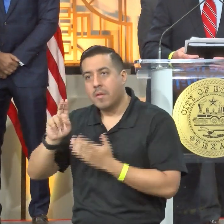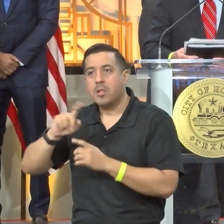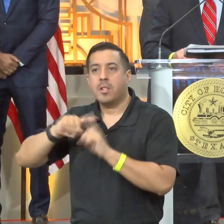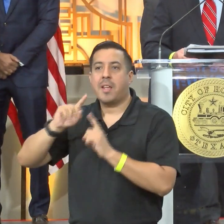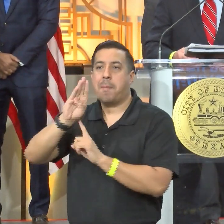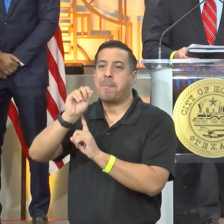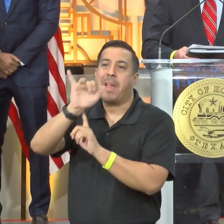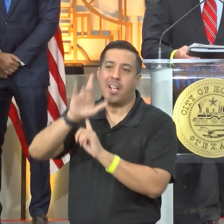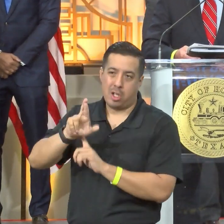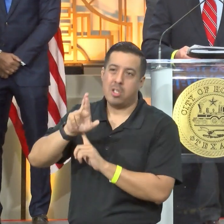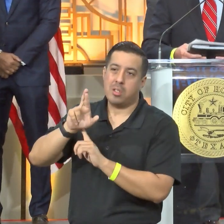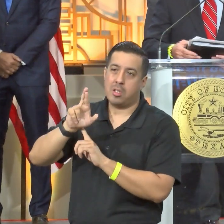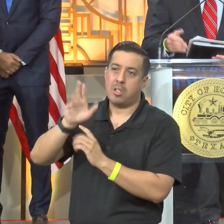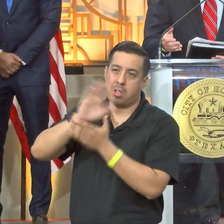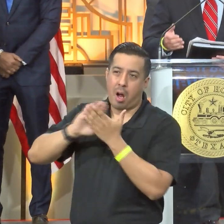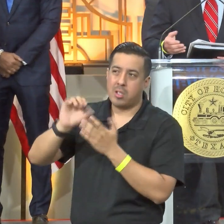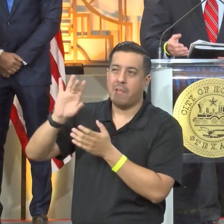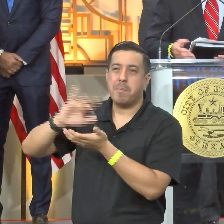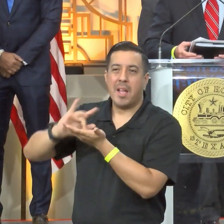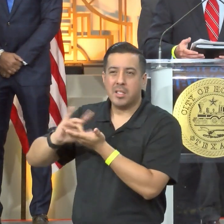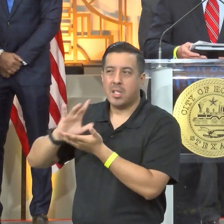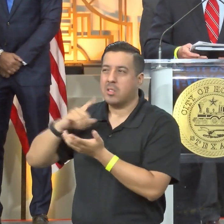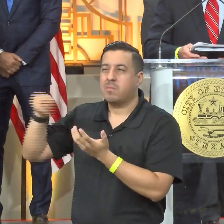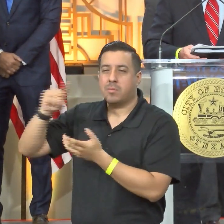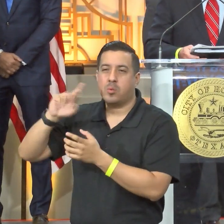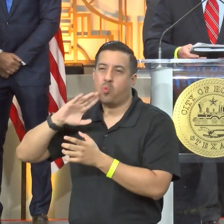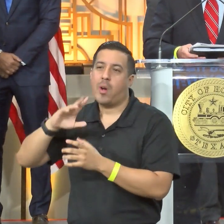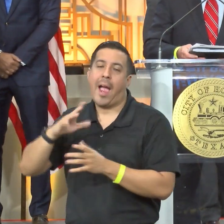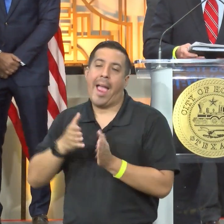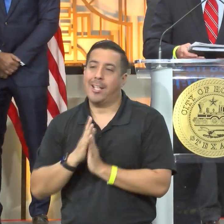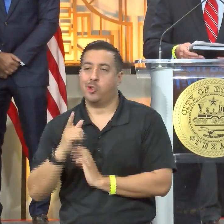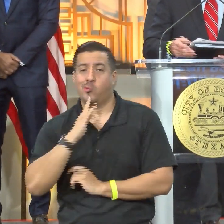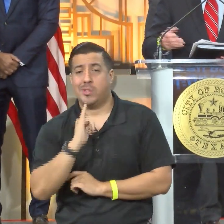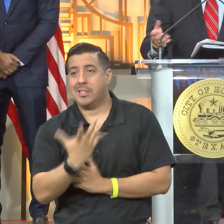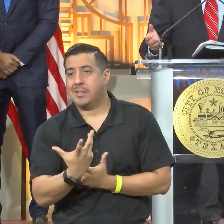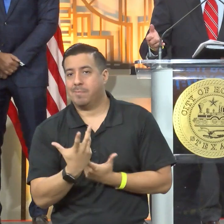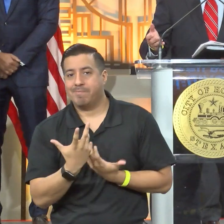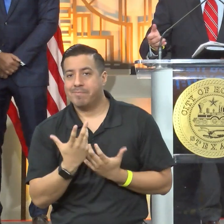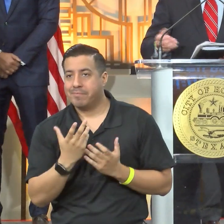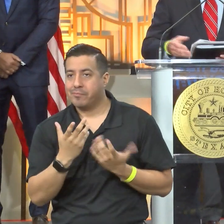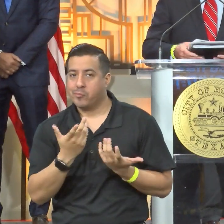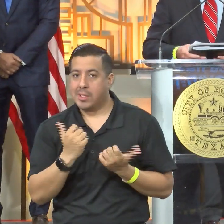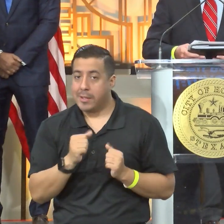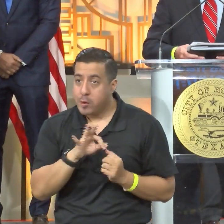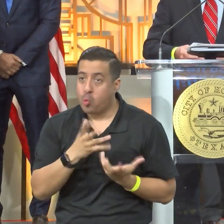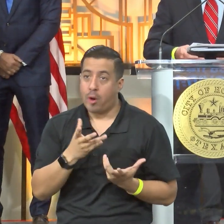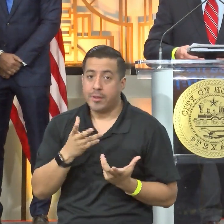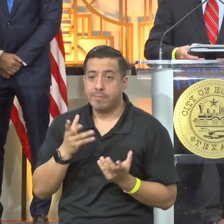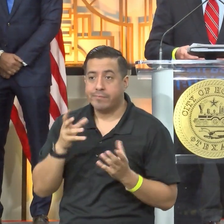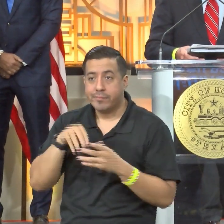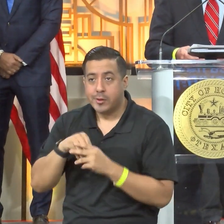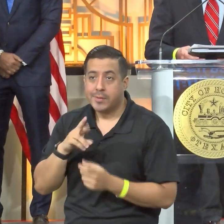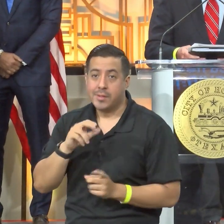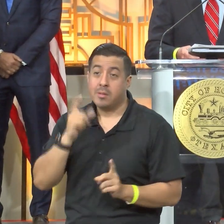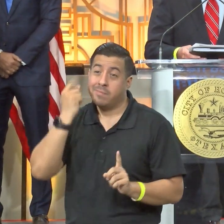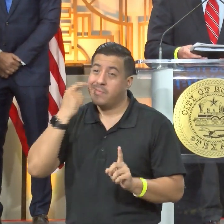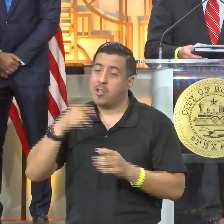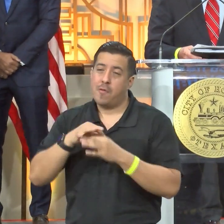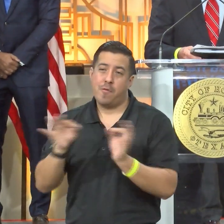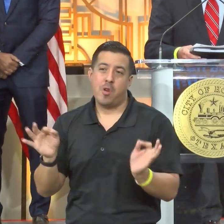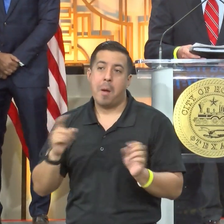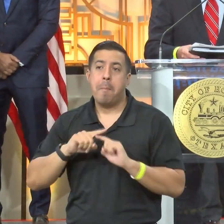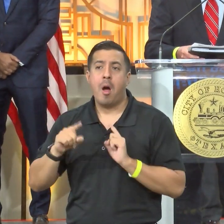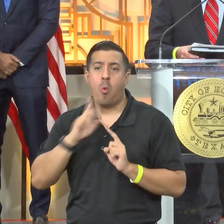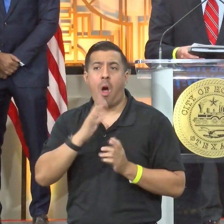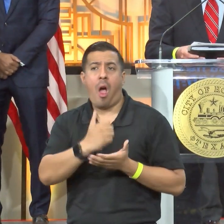Baylor College of Medicine and we really ask people to participate with this it's obviously free but it's gonna really help us find